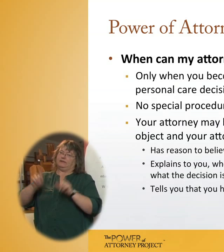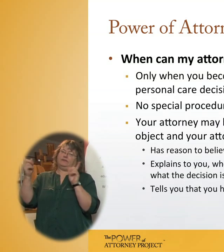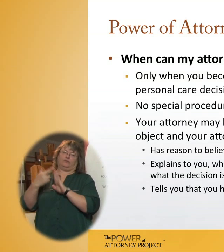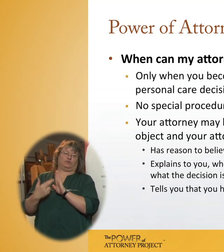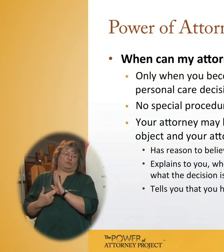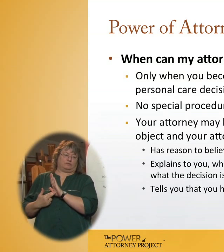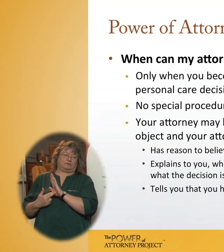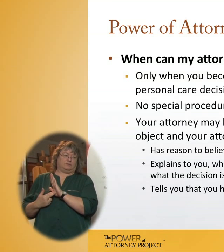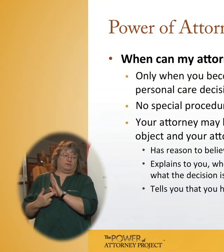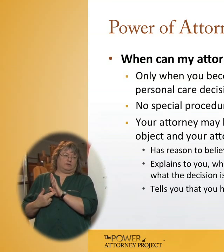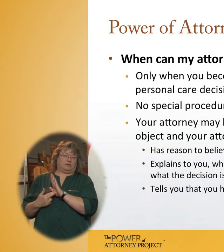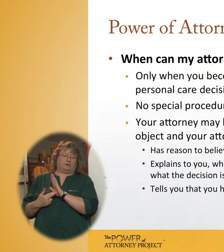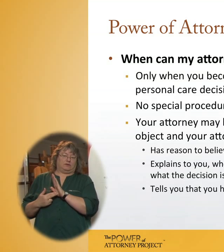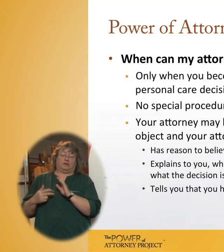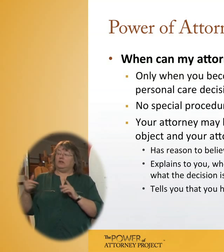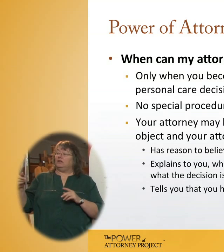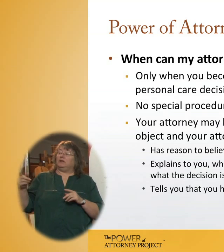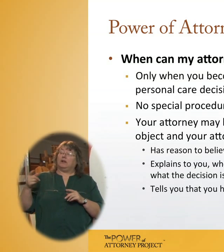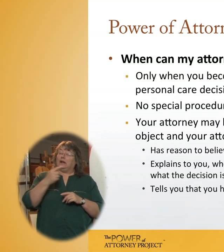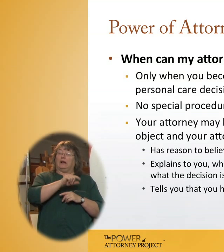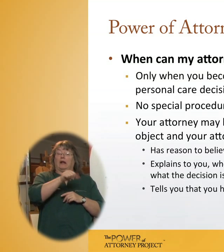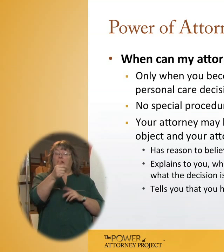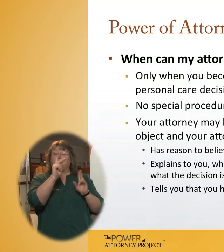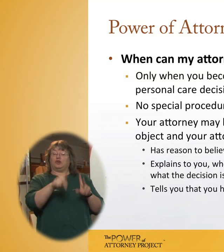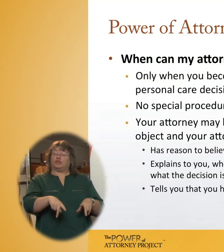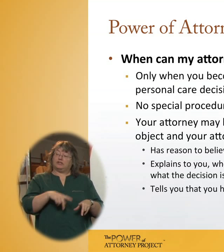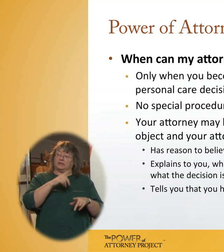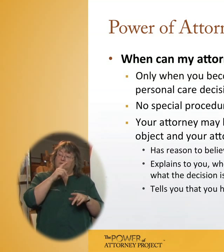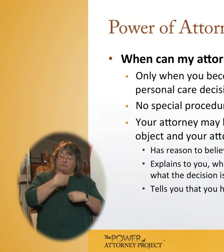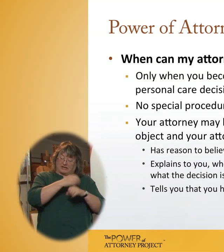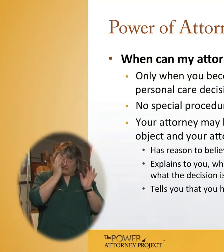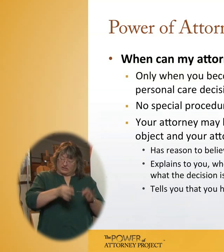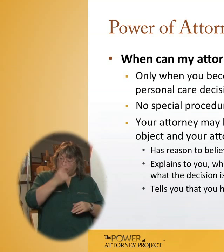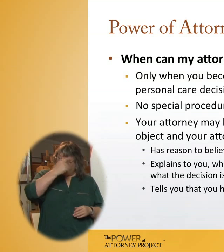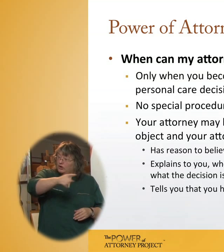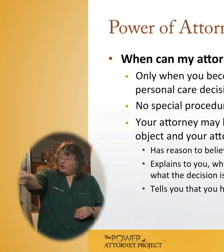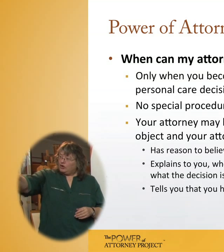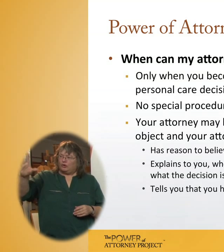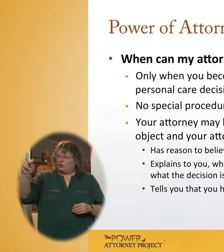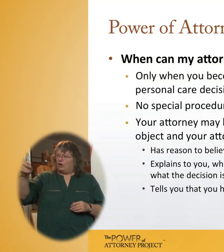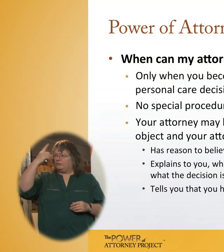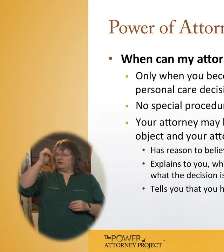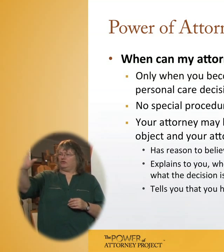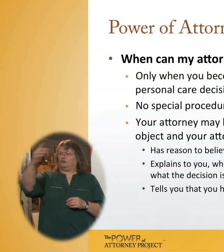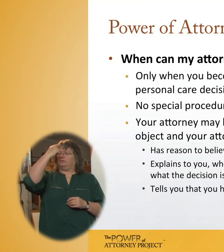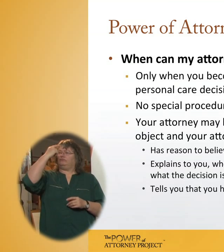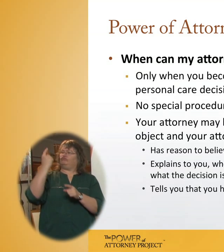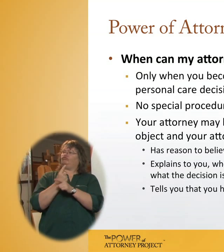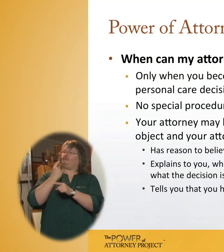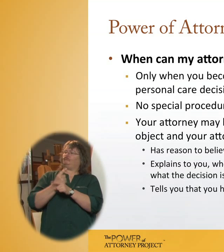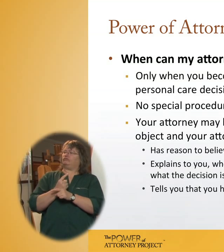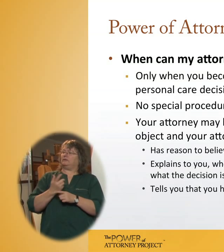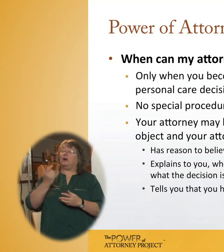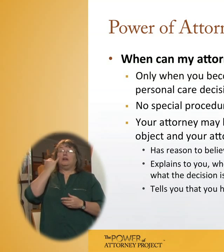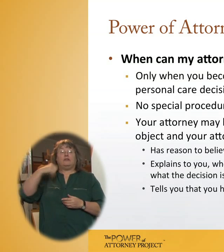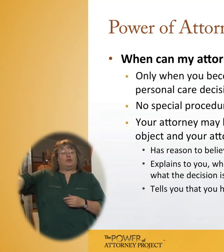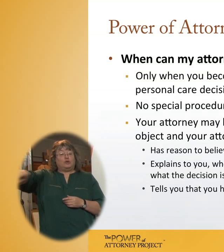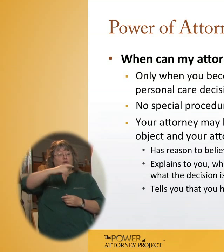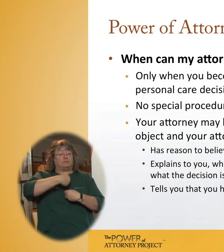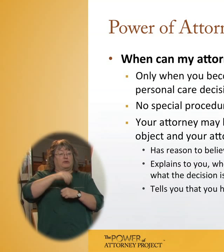sense. Nobody should be able to make decisions for you when you're still able to do it. So, so long as you can make your own personal care decisions,